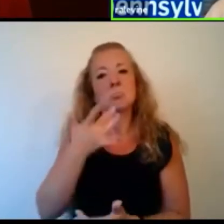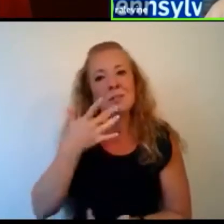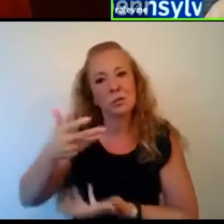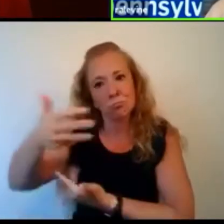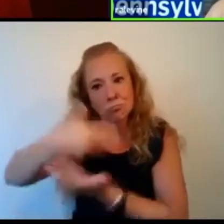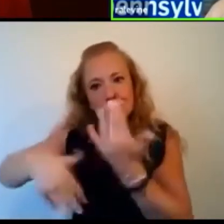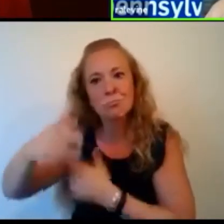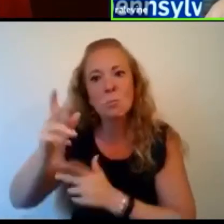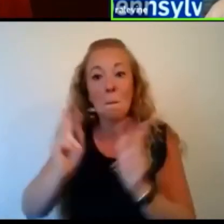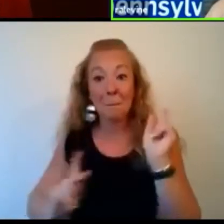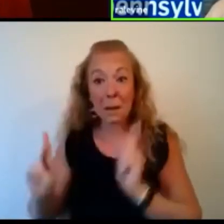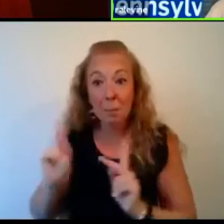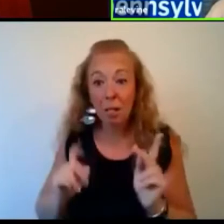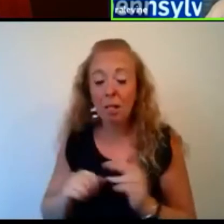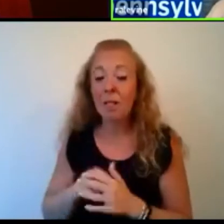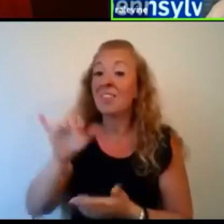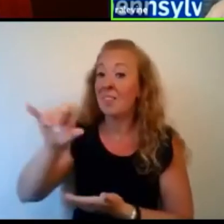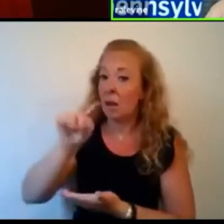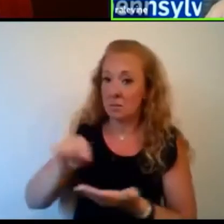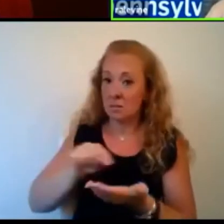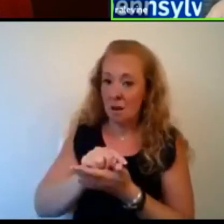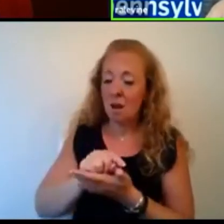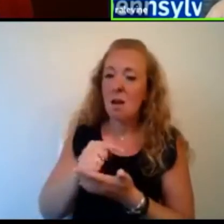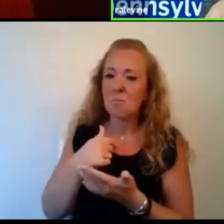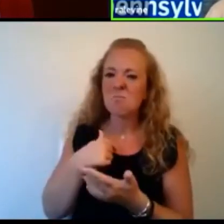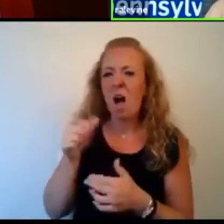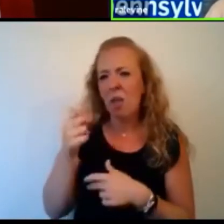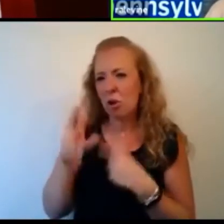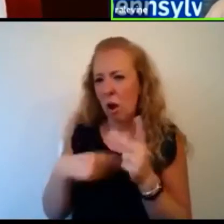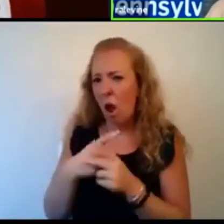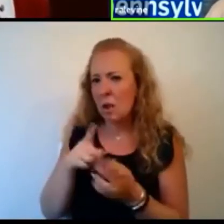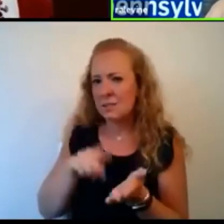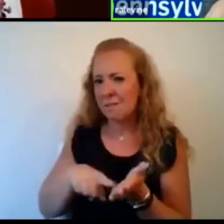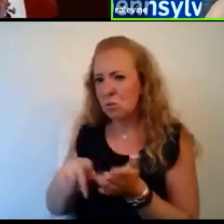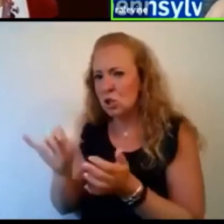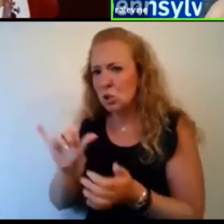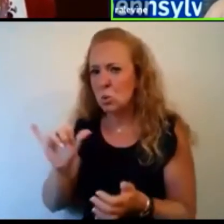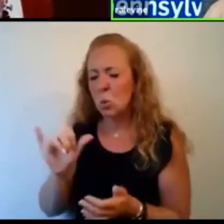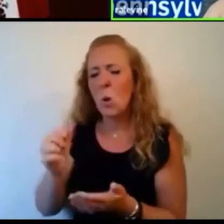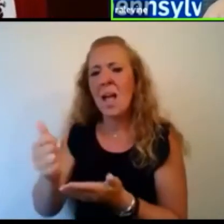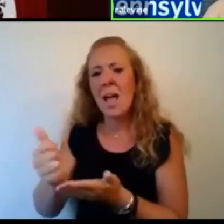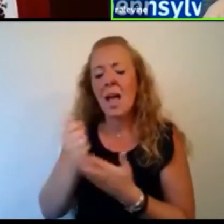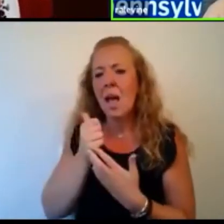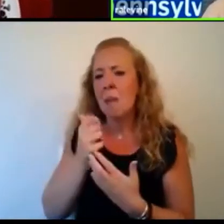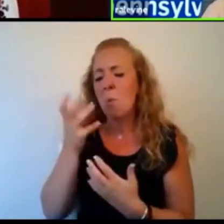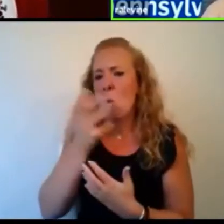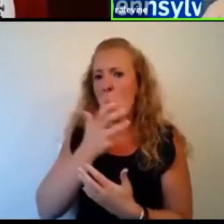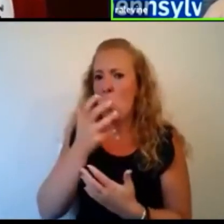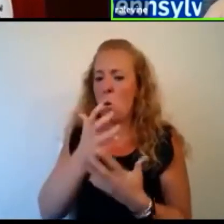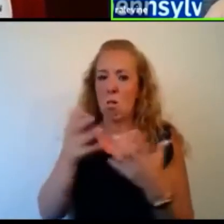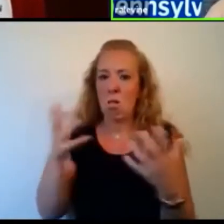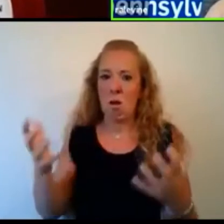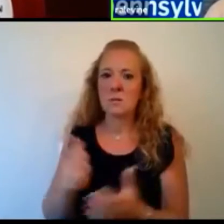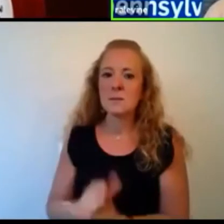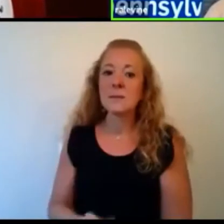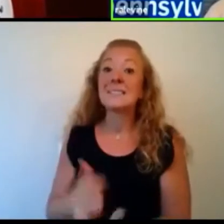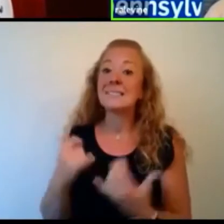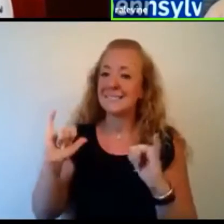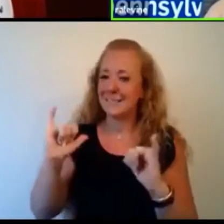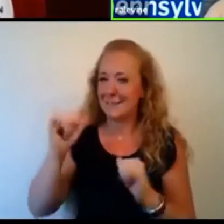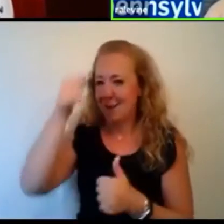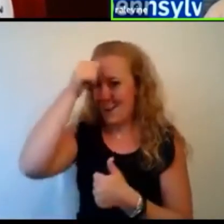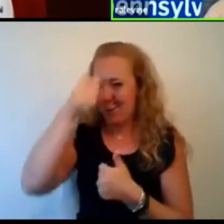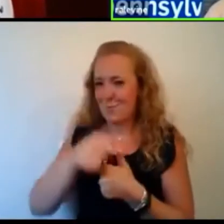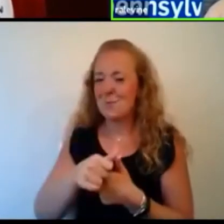and, um, you know, at that time I was doing other types of research, which, you know, which helped me tremendously. And I still remember very